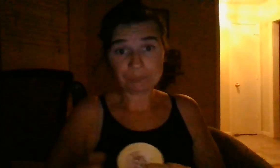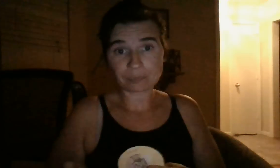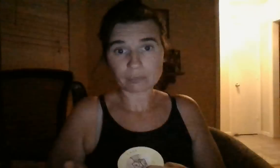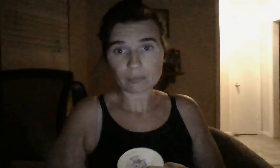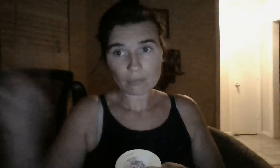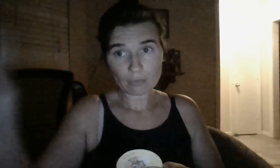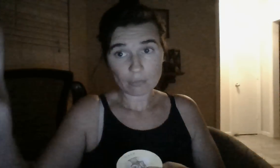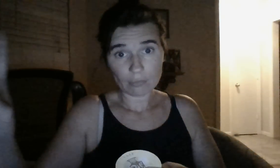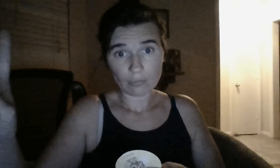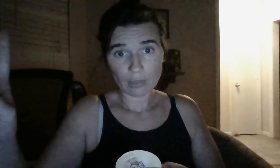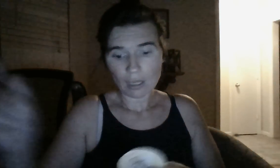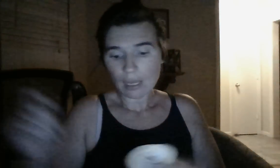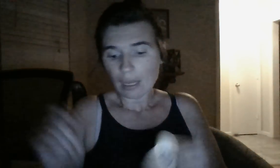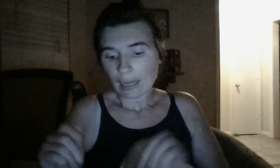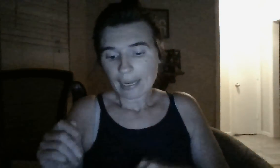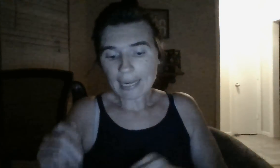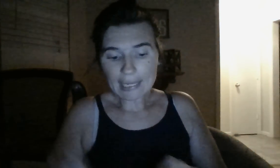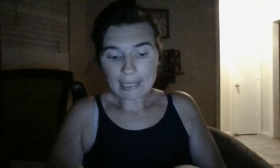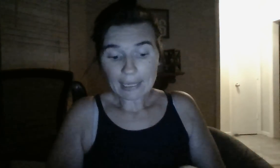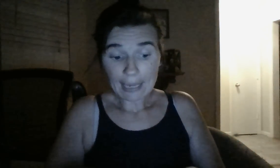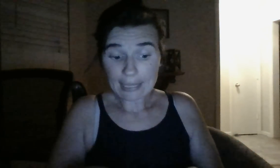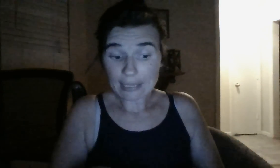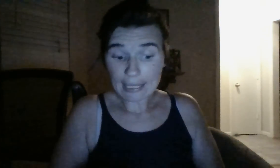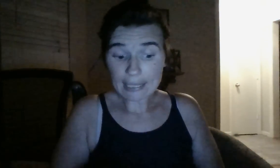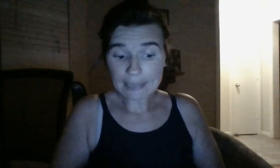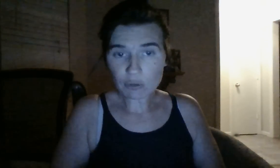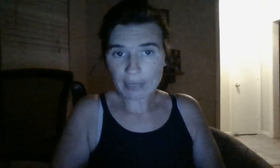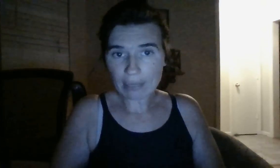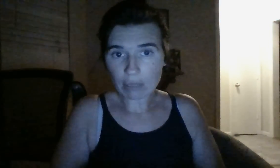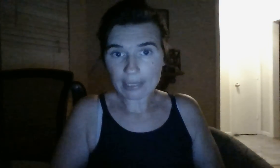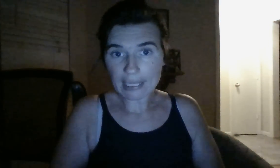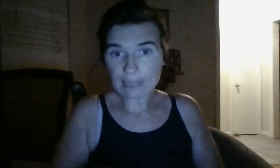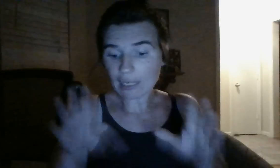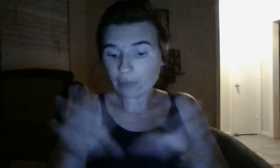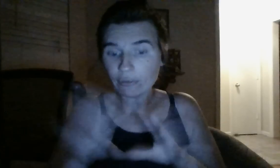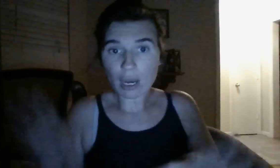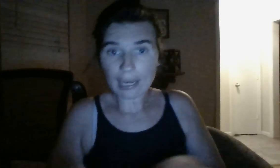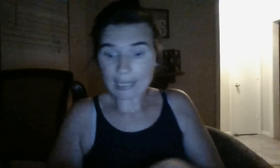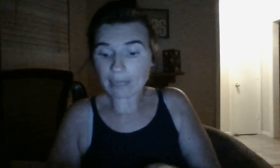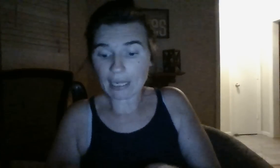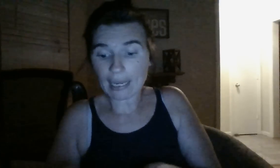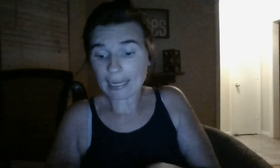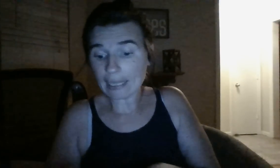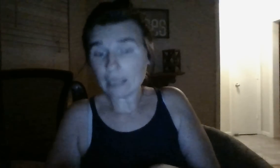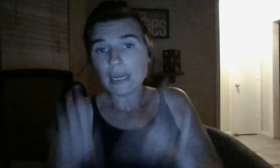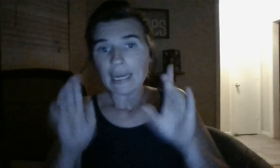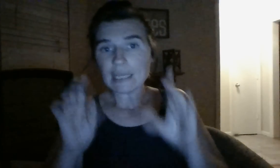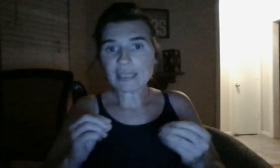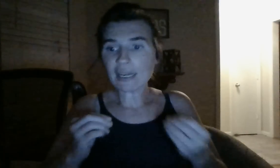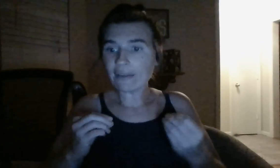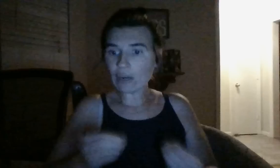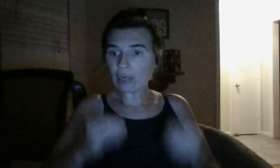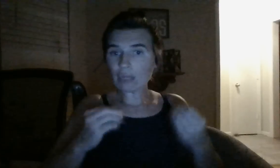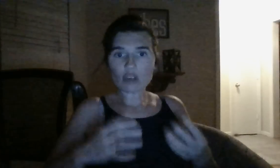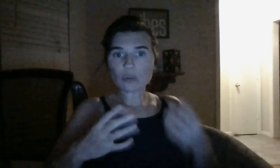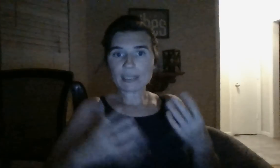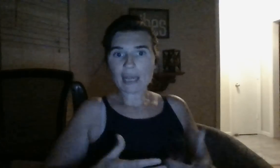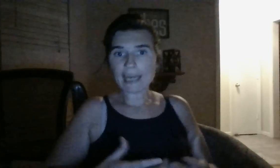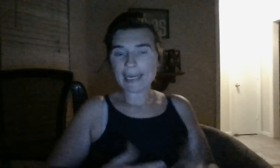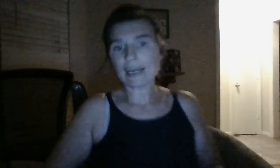he gets spiritual downloads. And, he's been getting them for a hot ass minute. And, he's about to get a very large one tonight. He